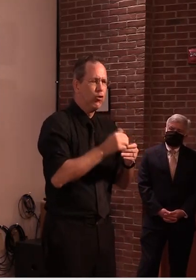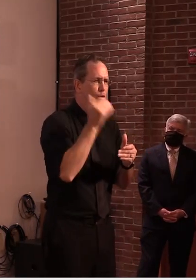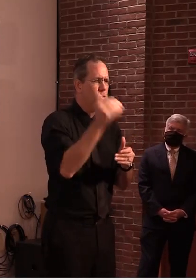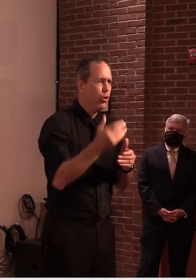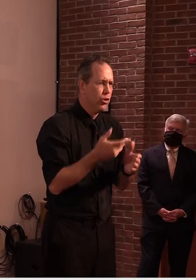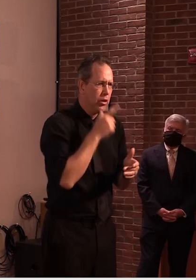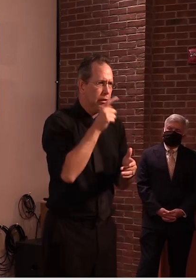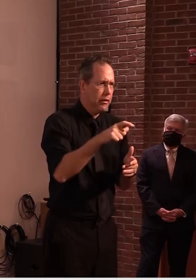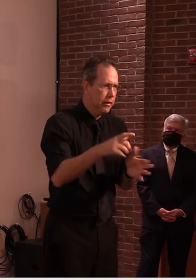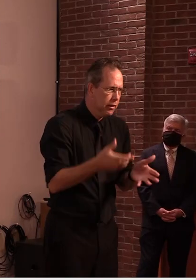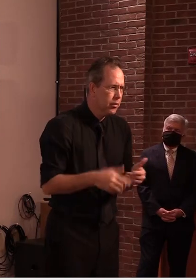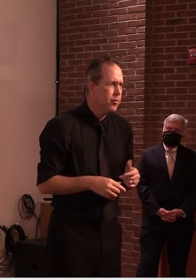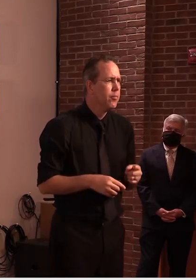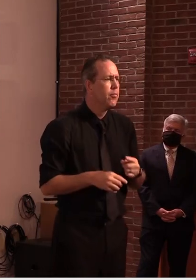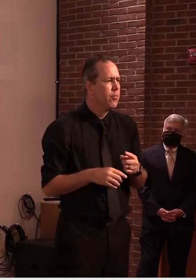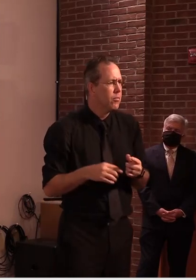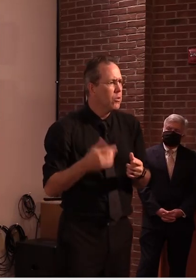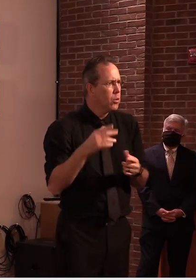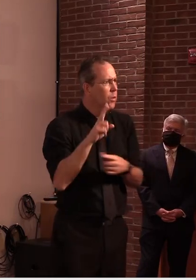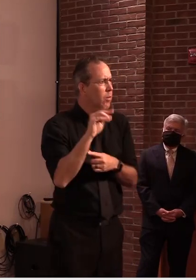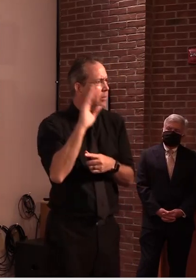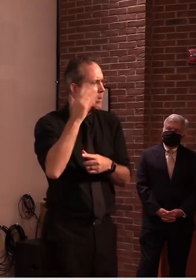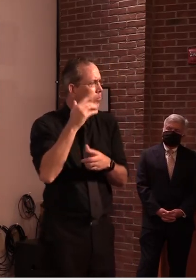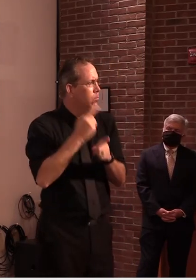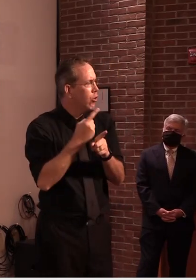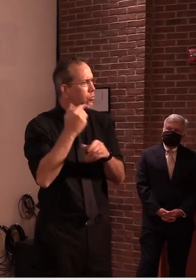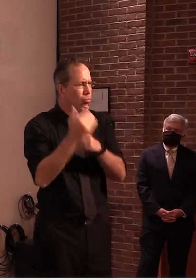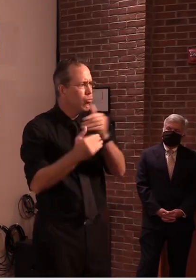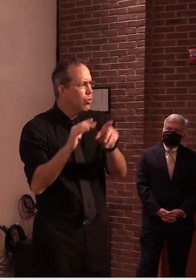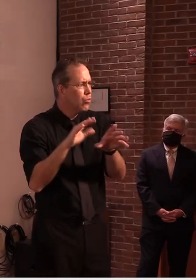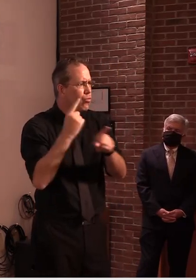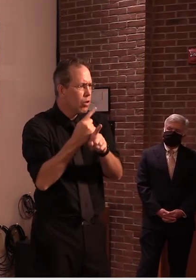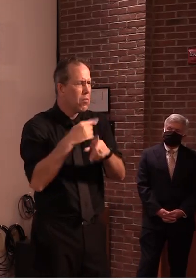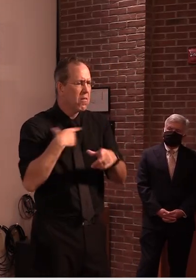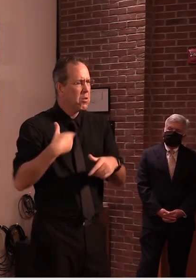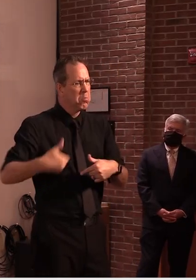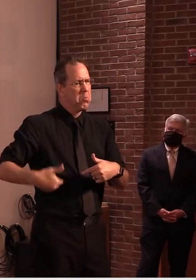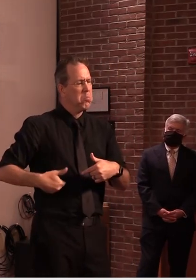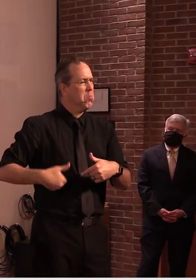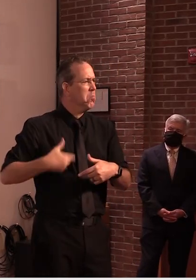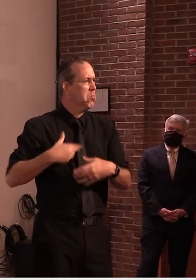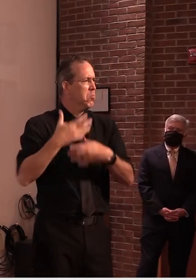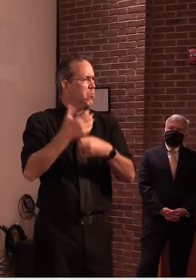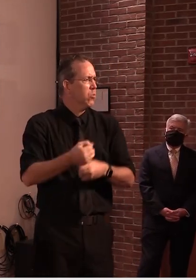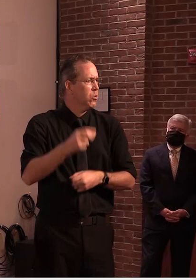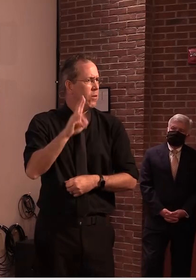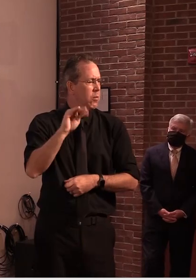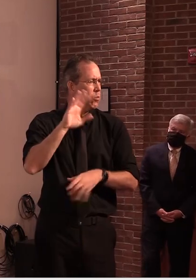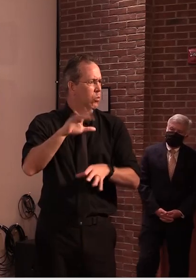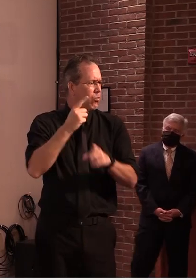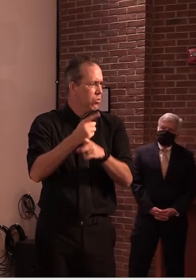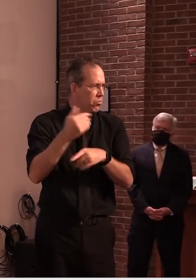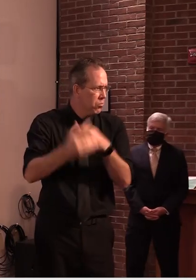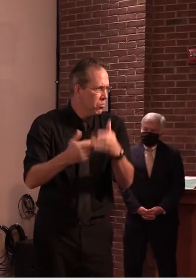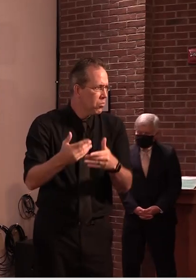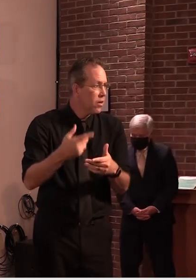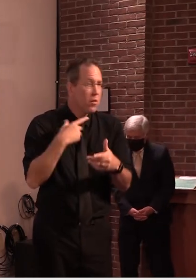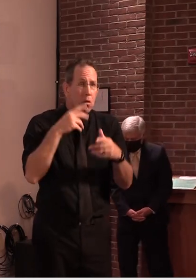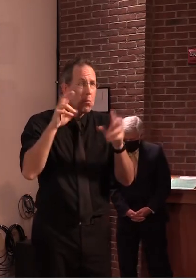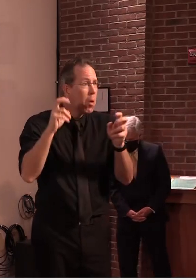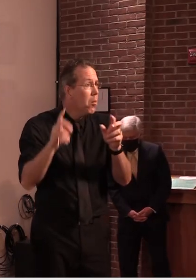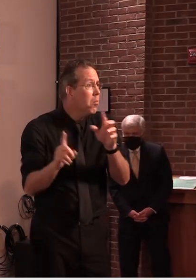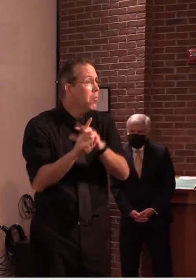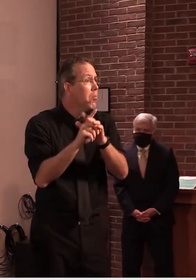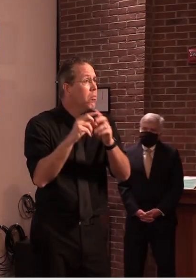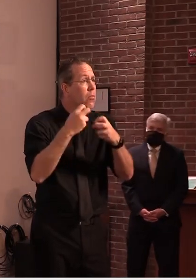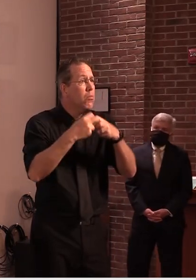at this point in time and uh we're we're going to find out very quickly uh how this initial period goes because the students are